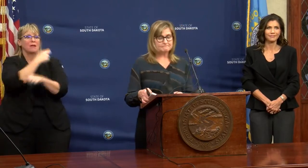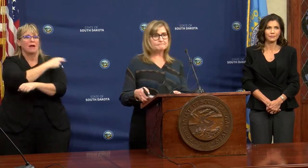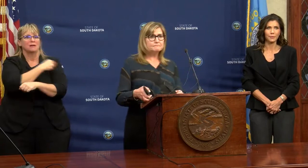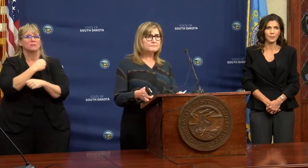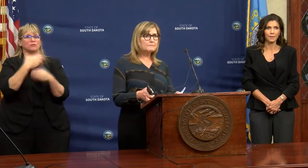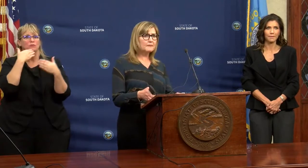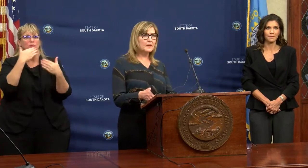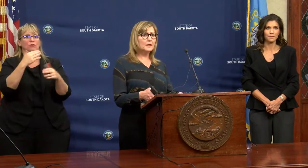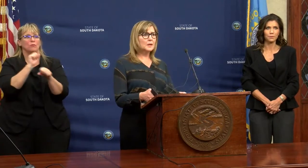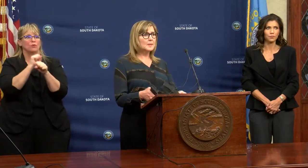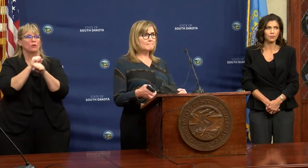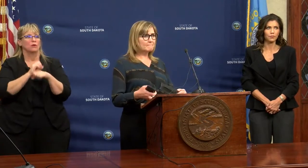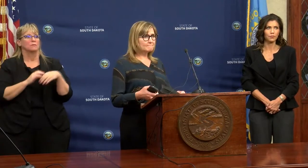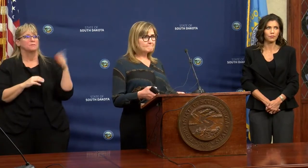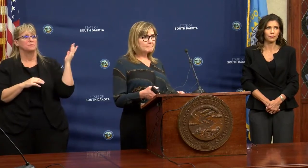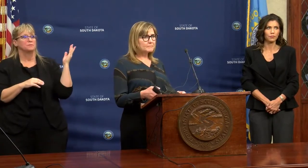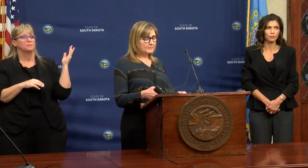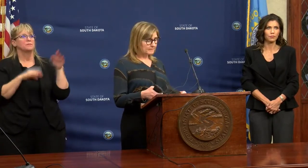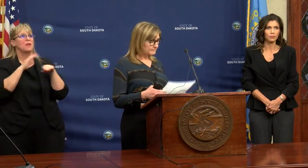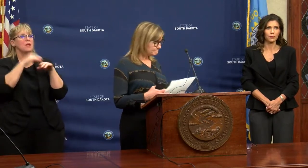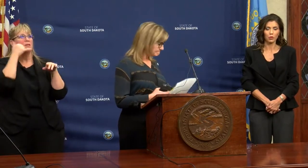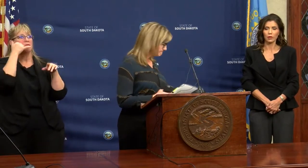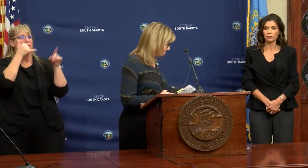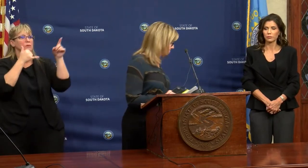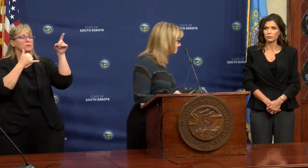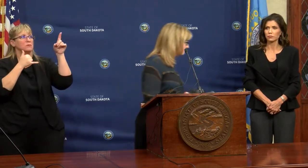Secretary, a question? Let's go to Stephen on phone.